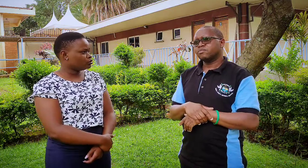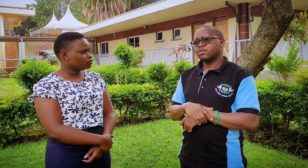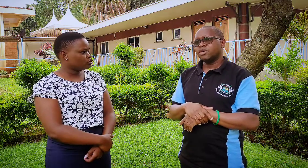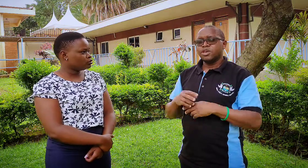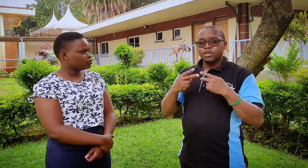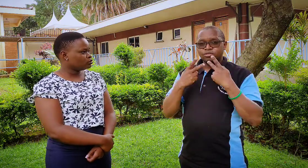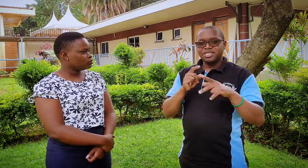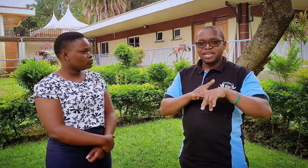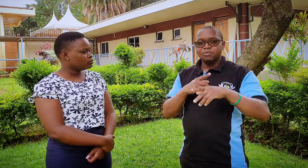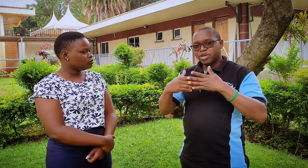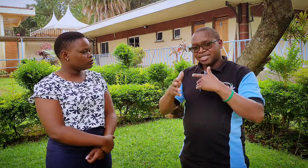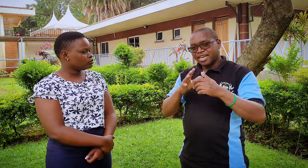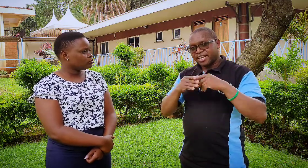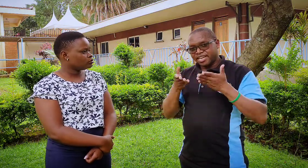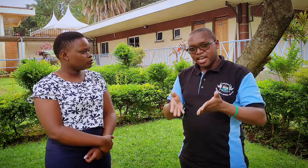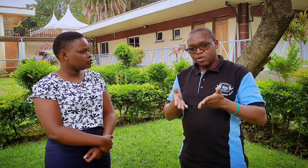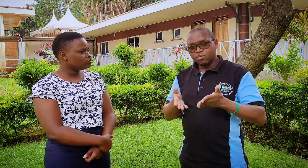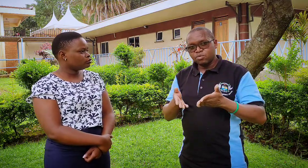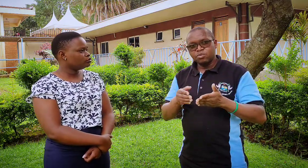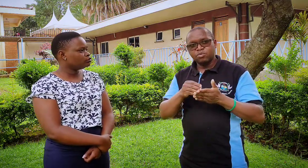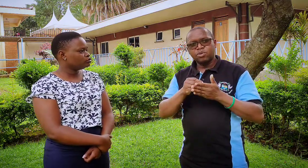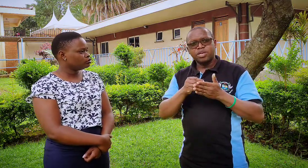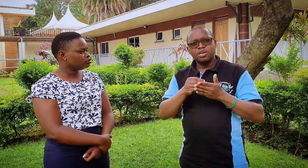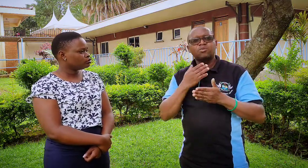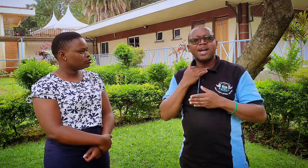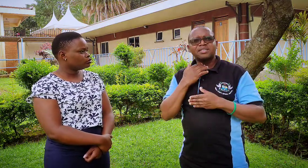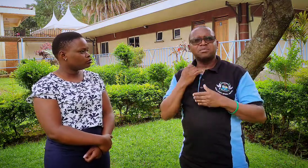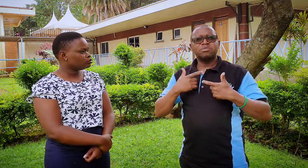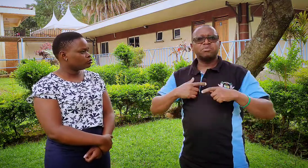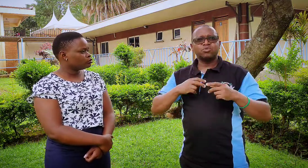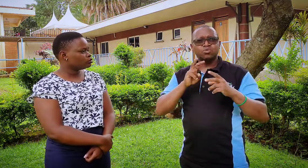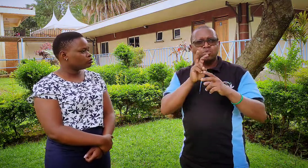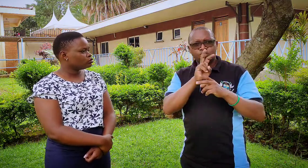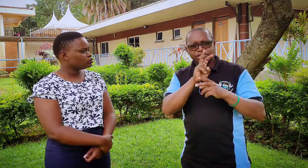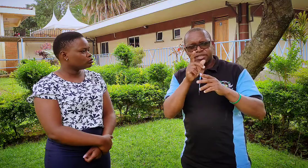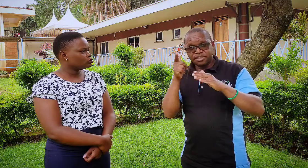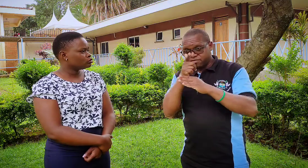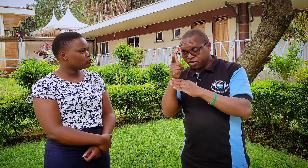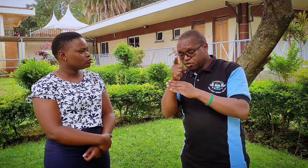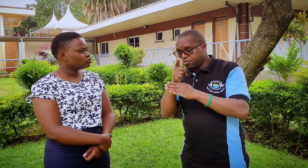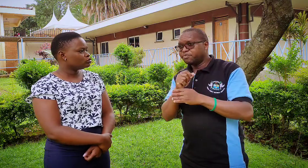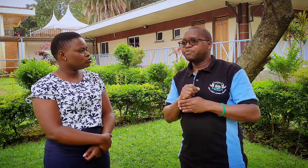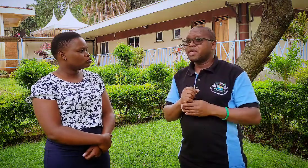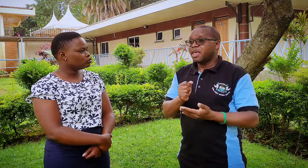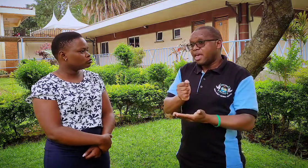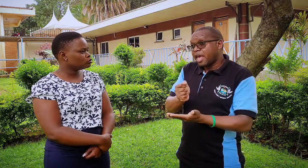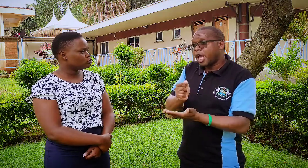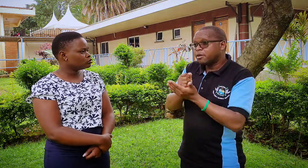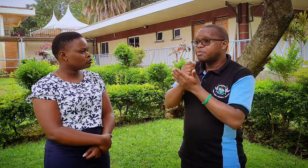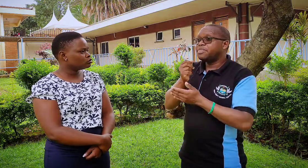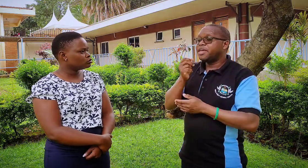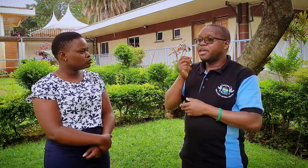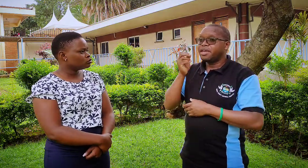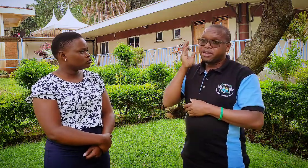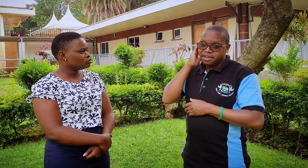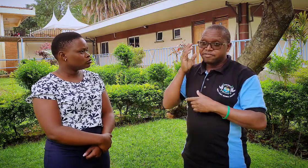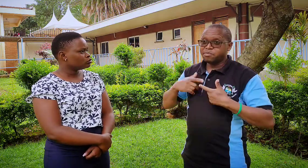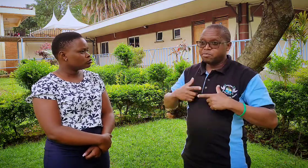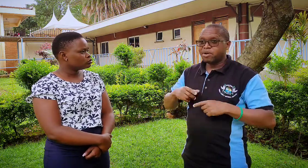You see, time we are signing now, we want people to watch the video, help the Deaf people